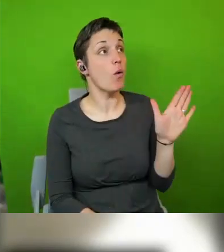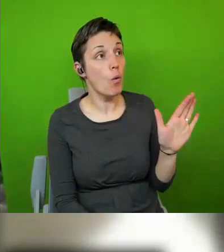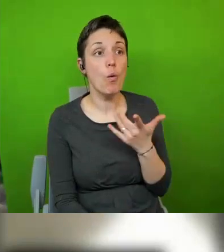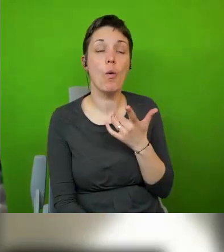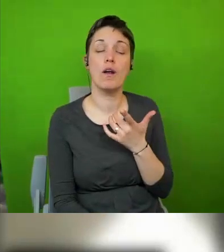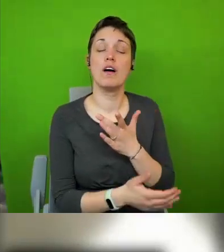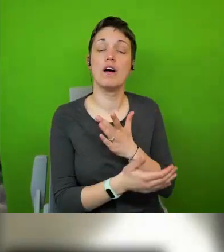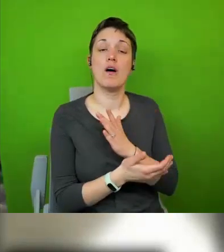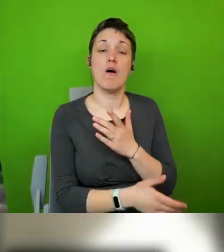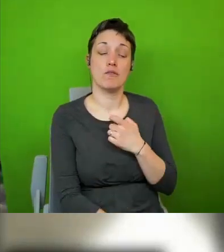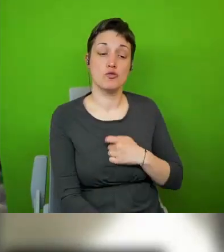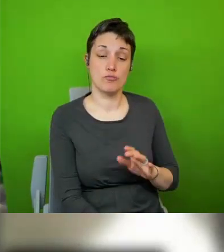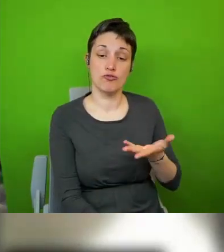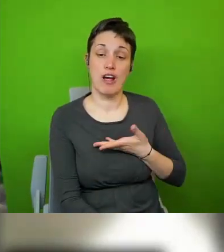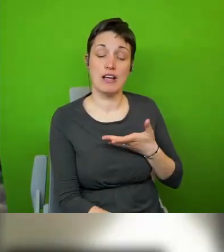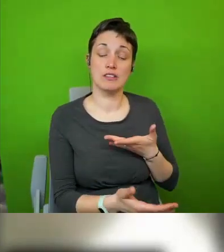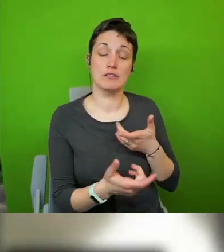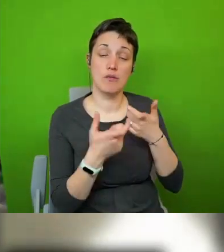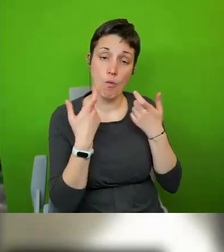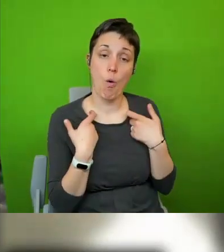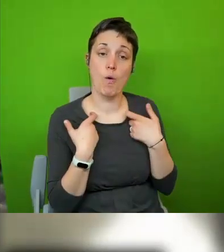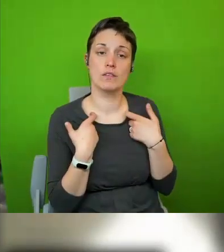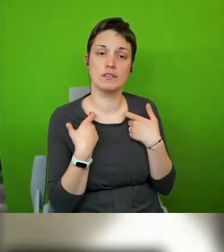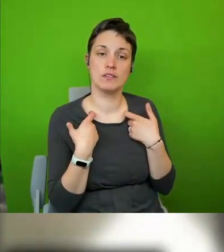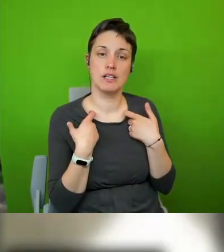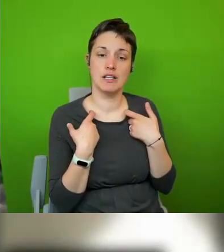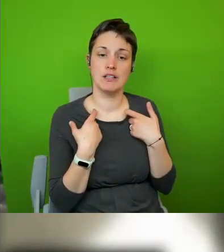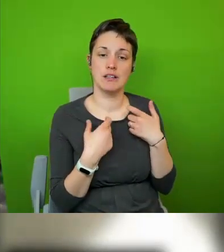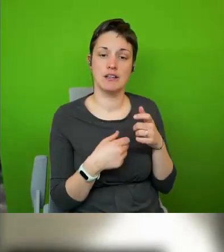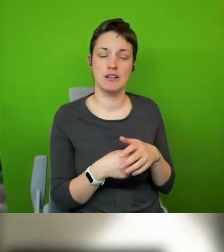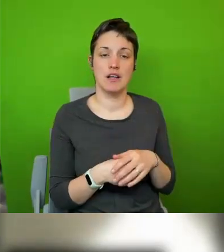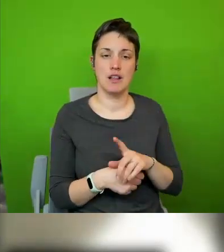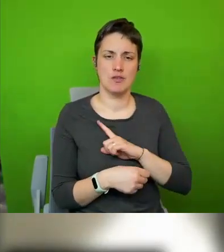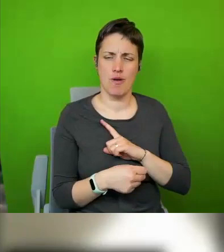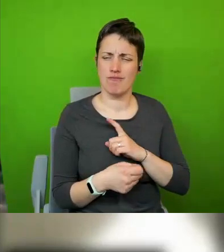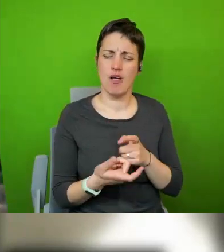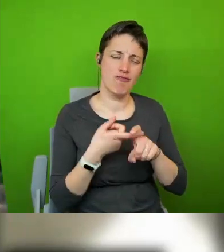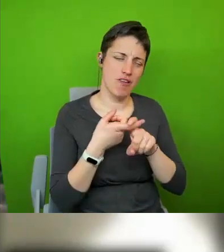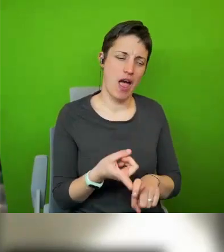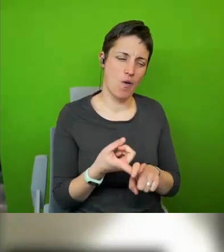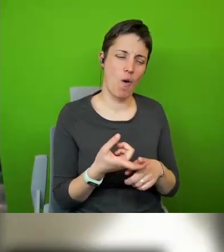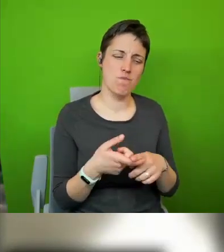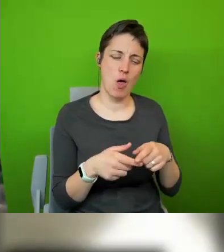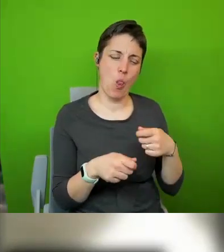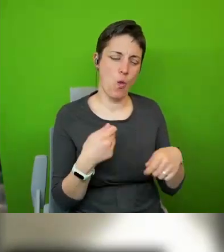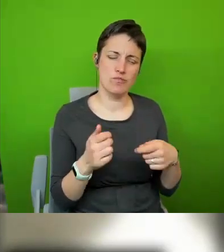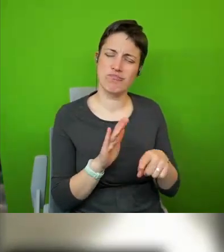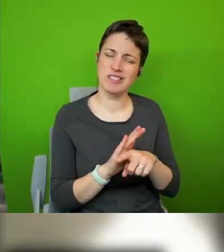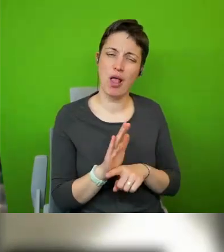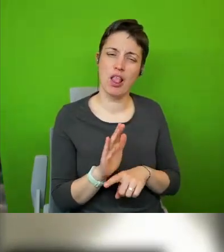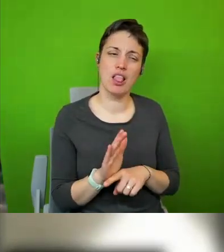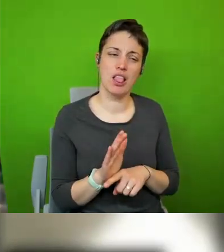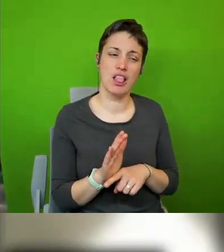downside of course of relying on loose principles on the domestic level which many human rights cities do ours